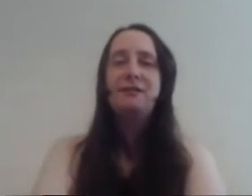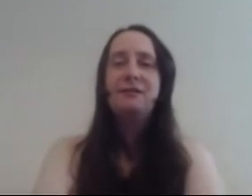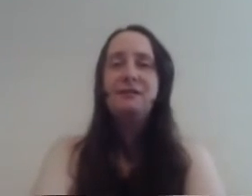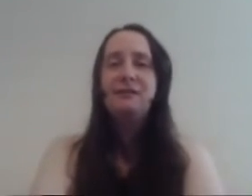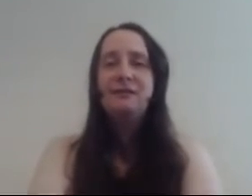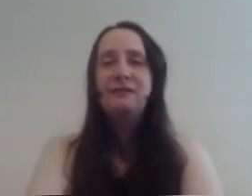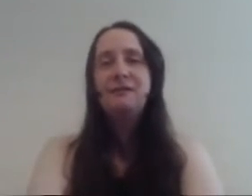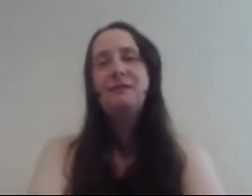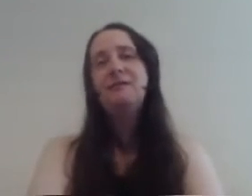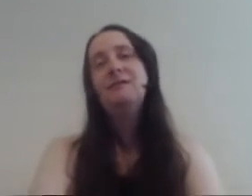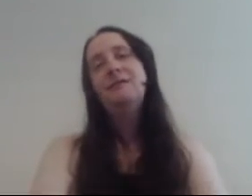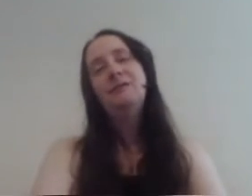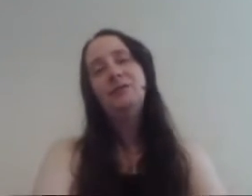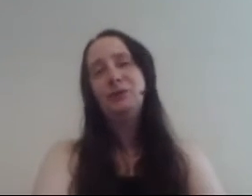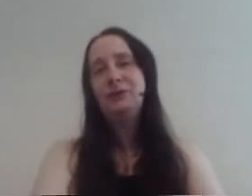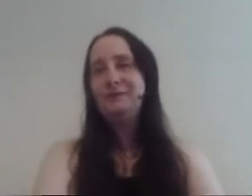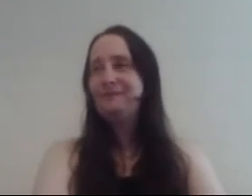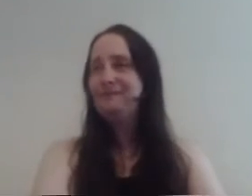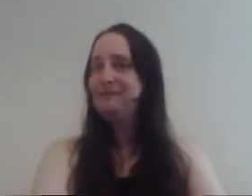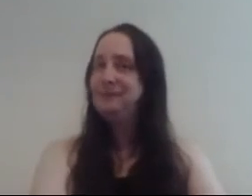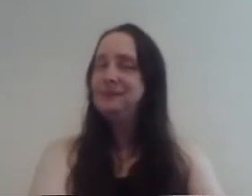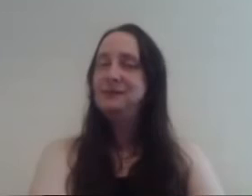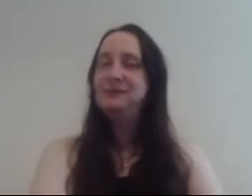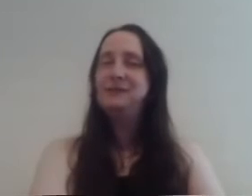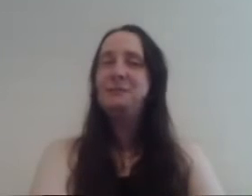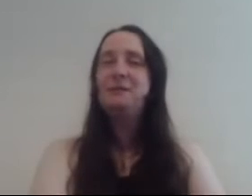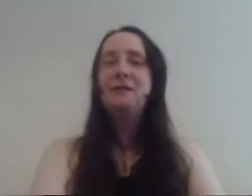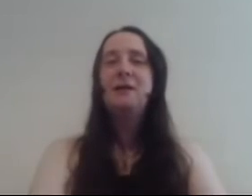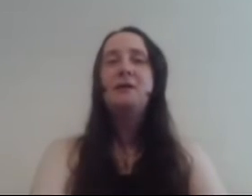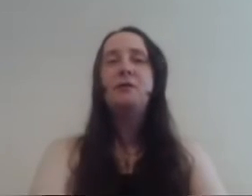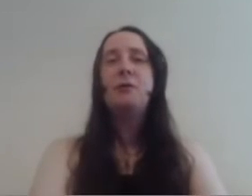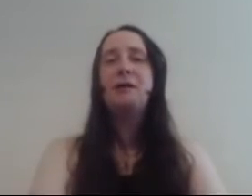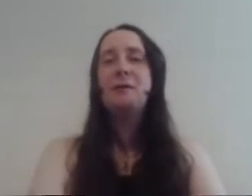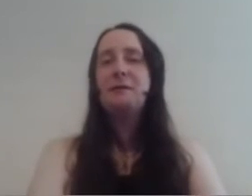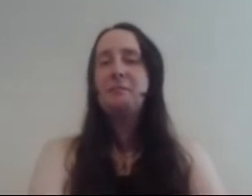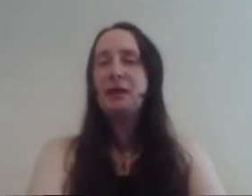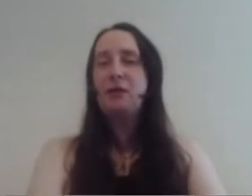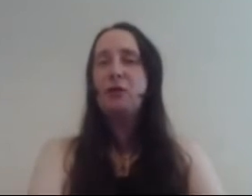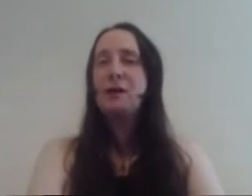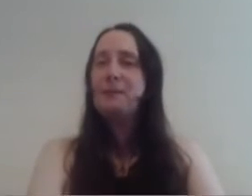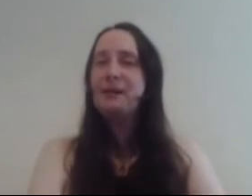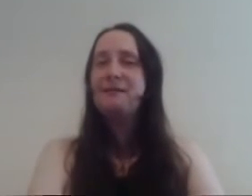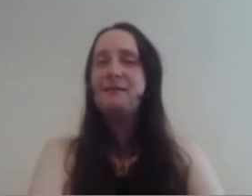so does it mean Cruella might be getting her happy ending